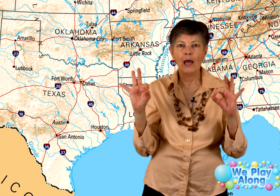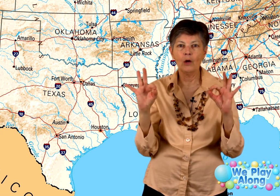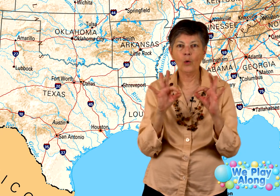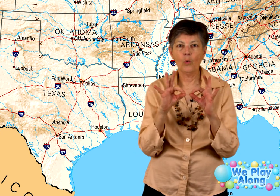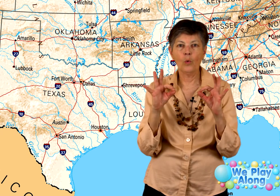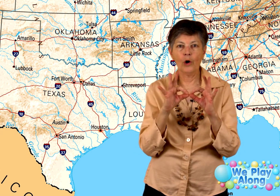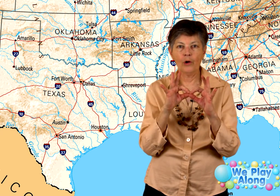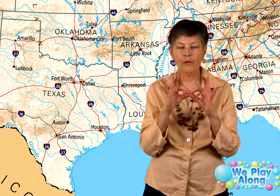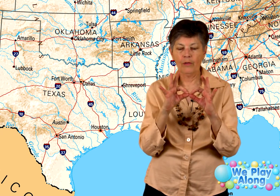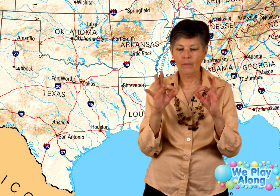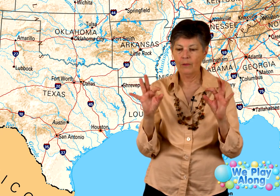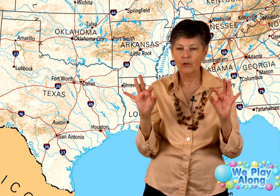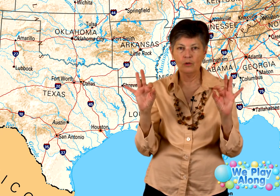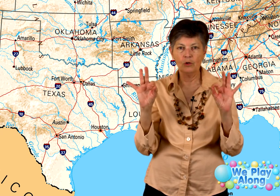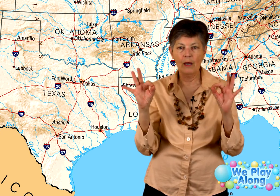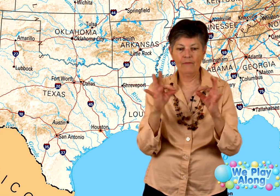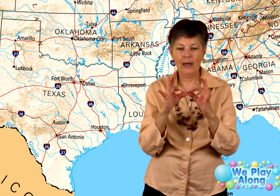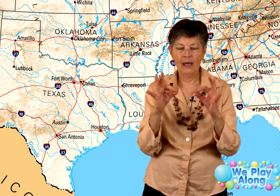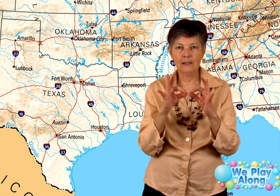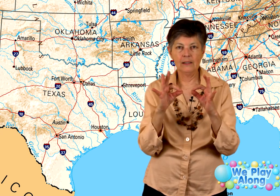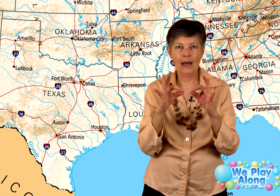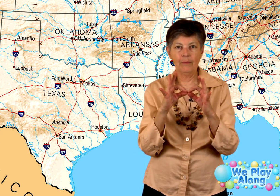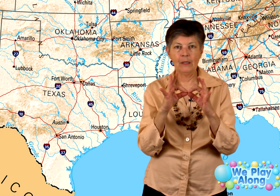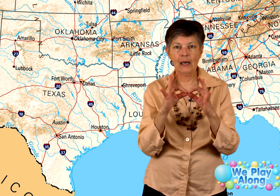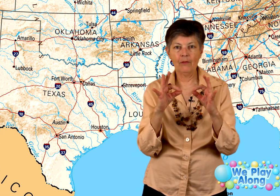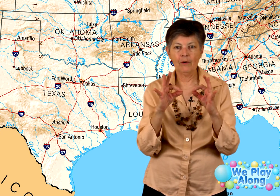worth. So two F hands and tap them together.